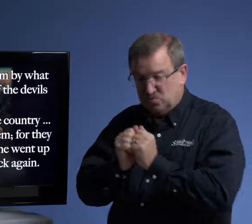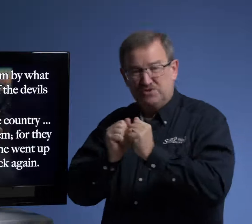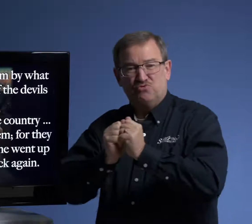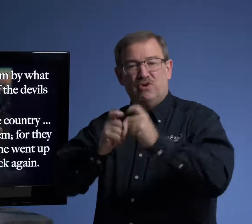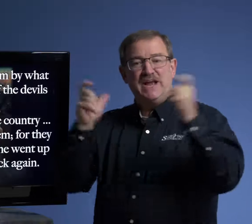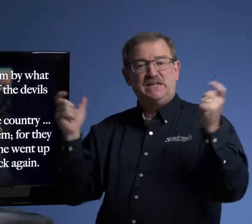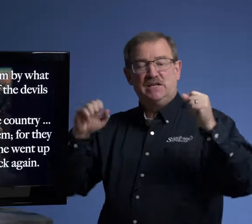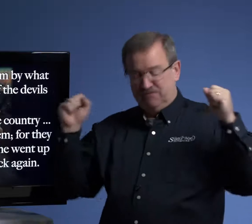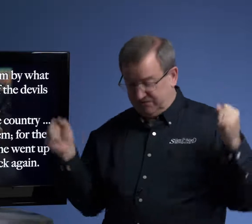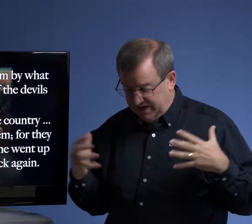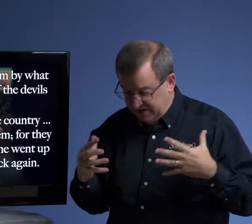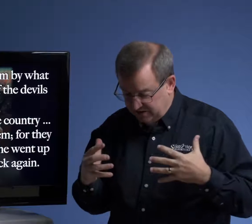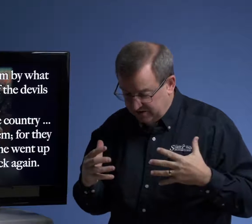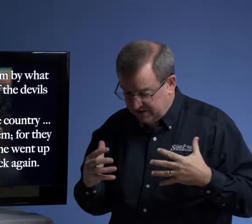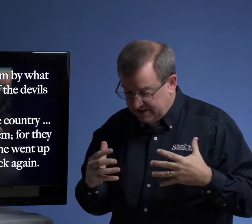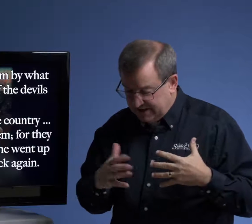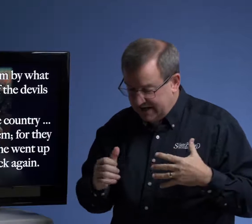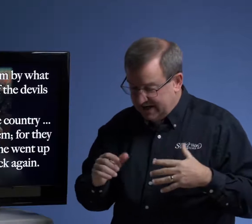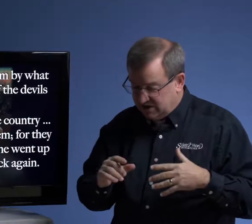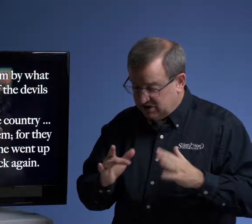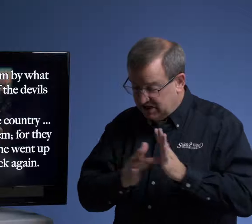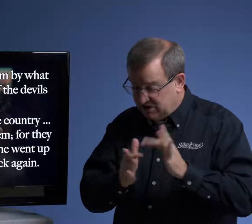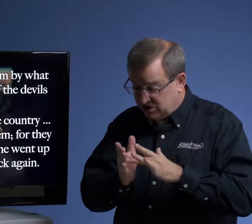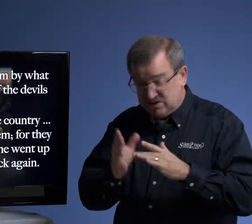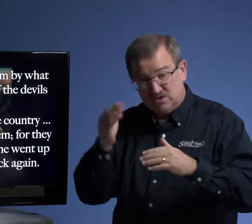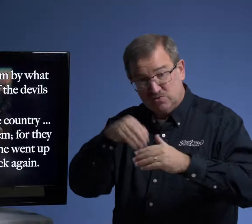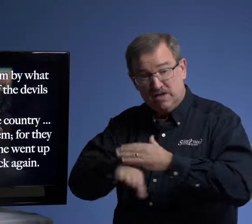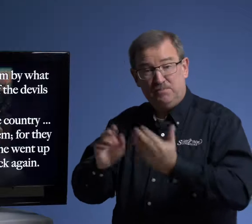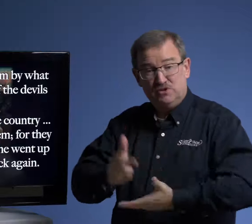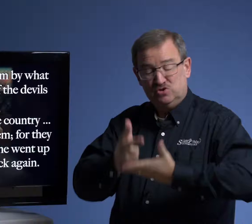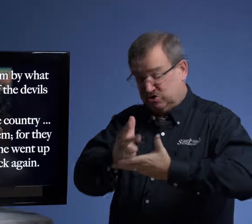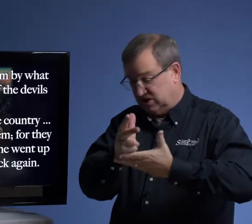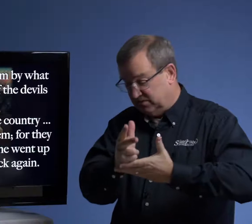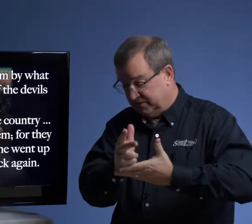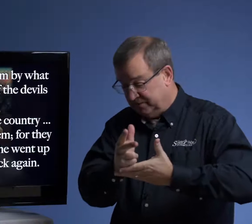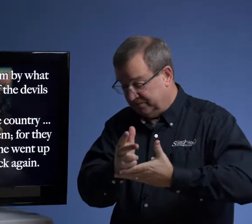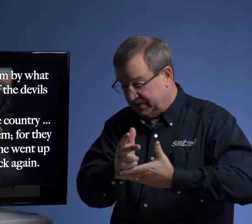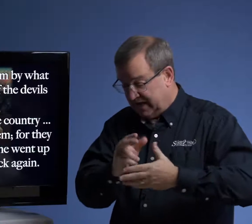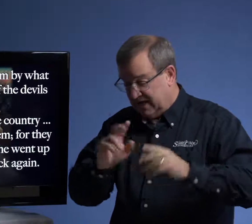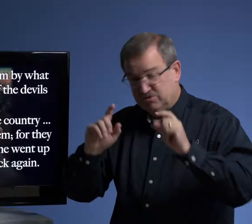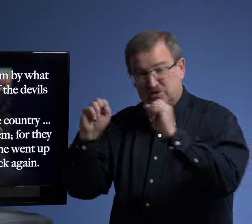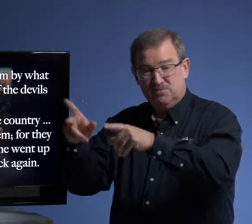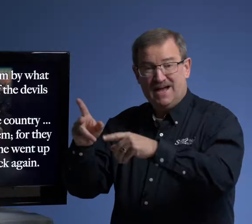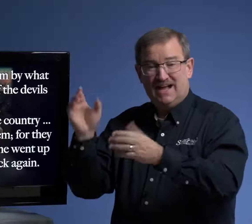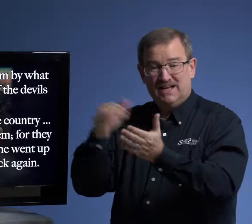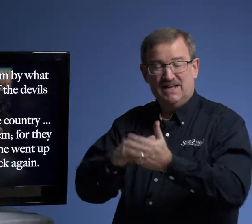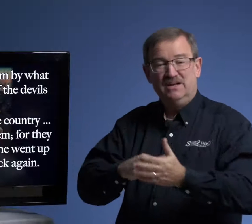with great fear. And he, Jesus went up into the ship and returned back again.